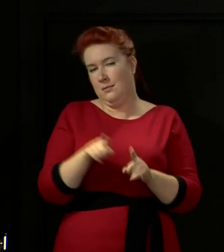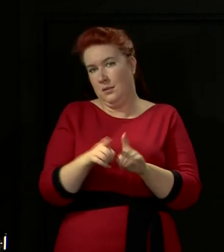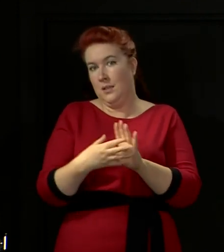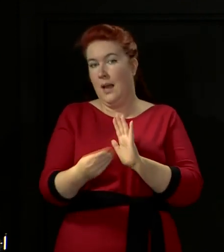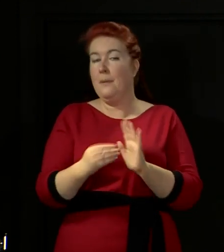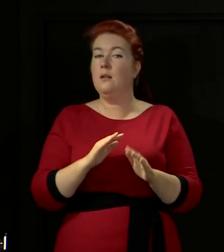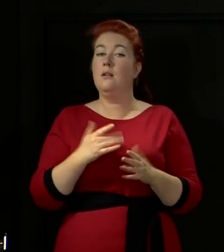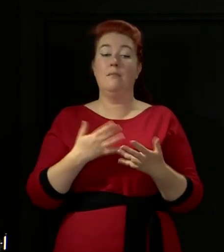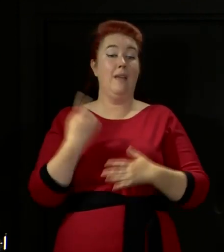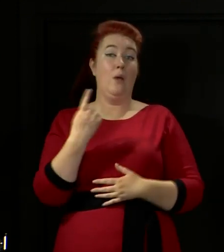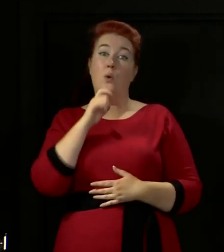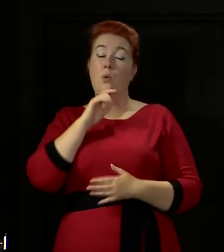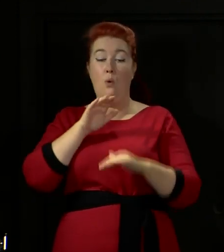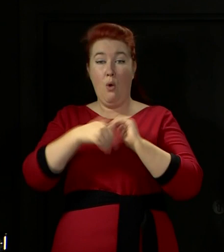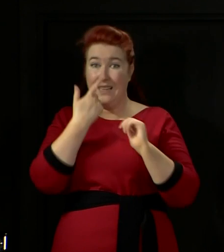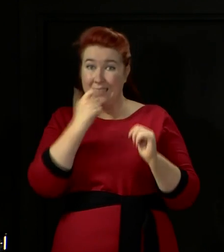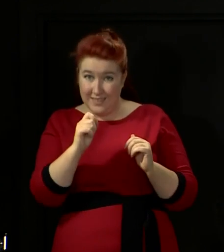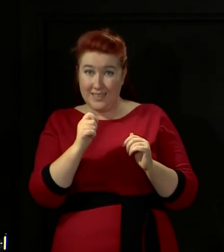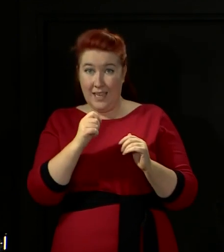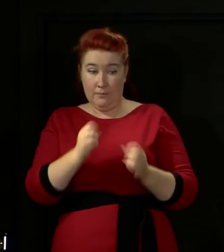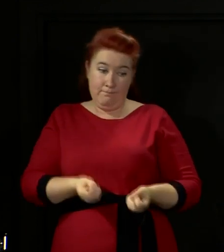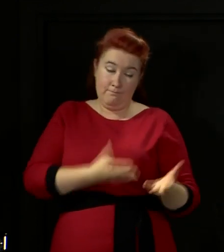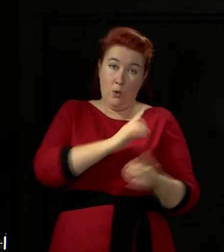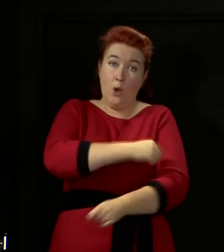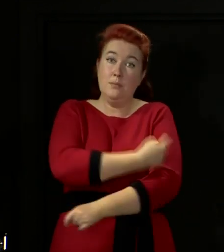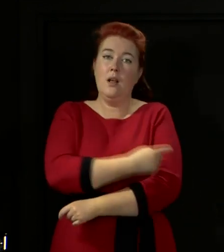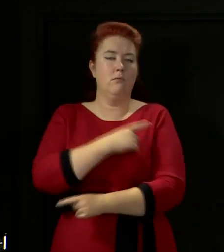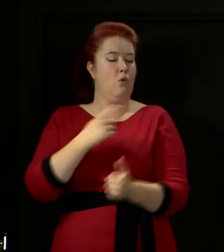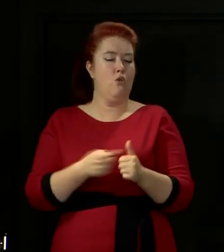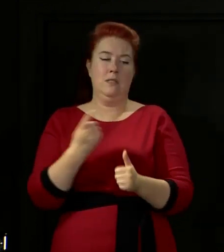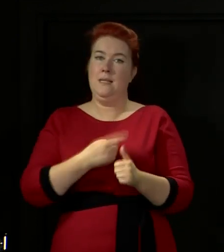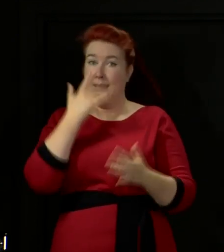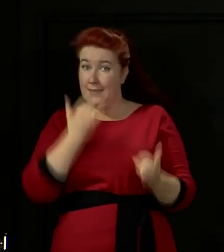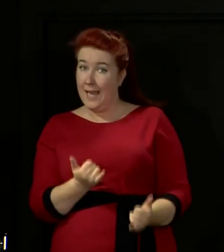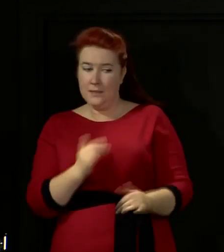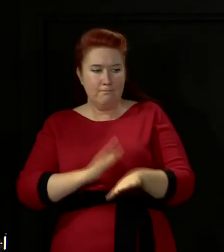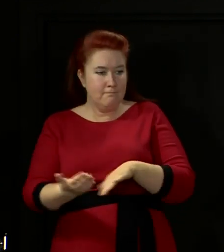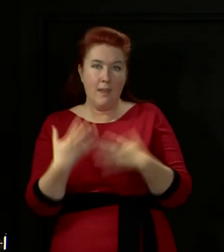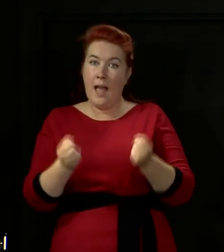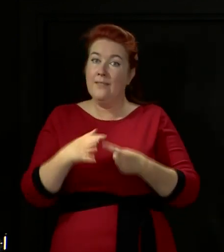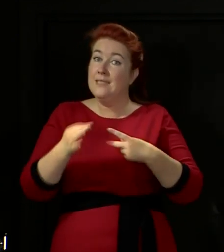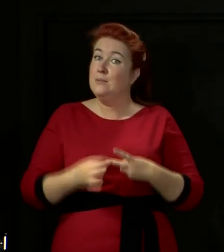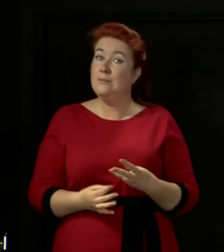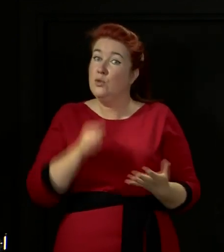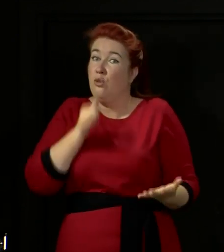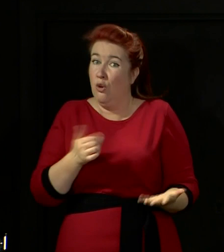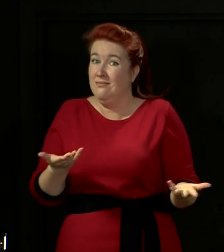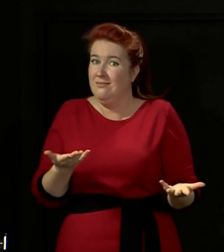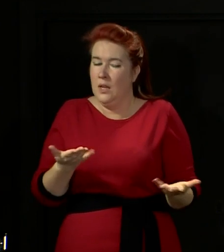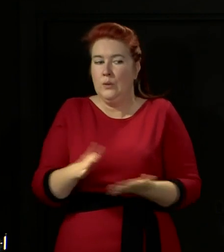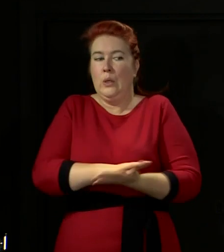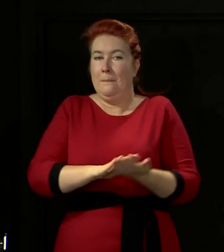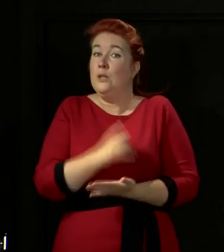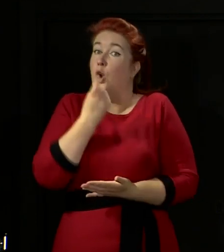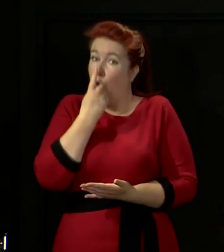admitted to hospital are now being tested even if they don't have COVID symptoms. So it may therefore